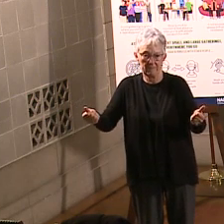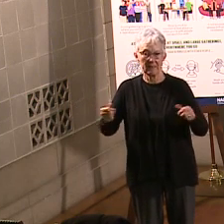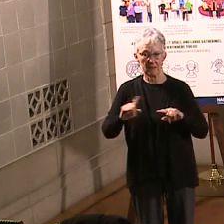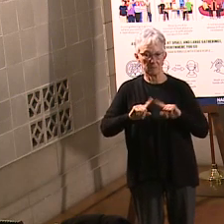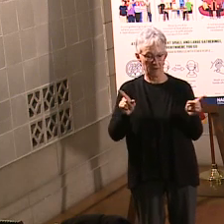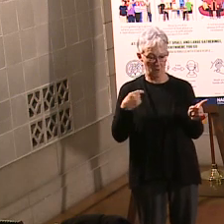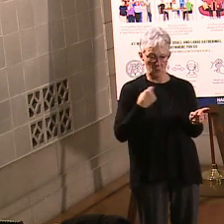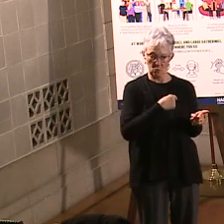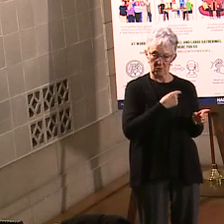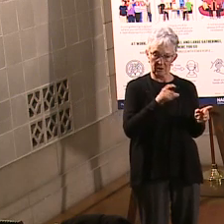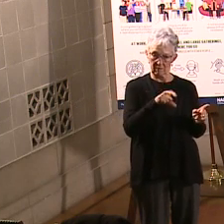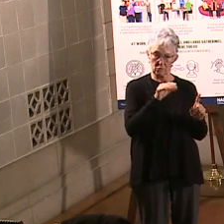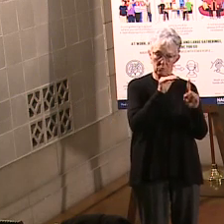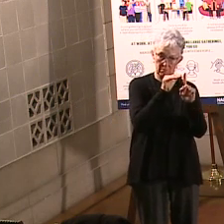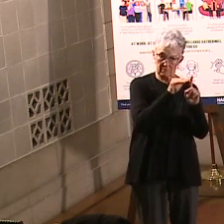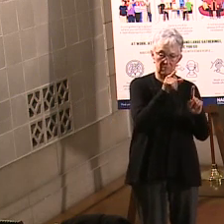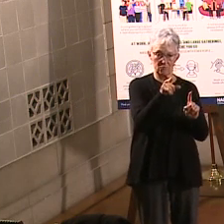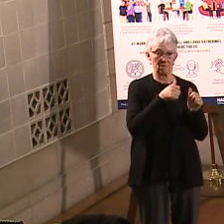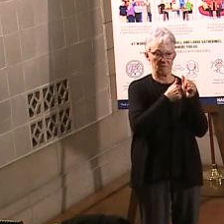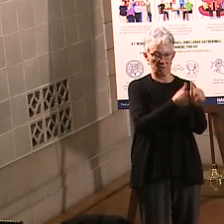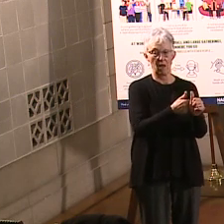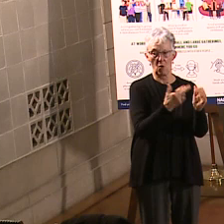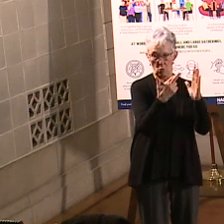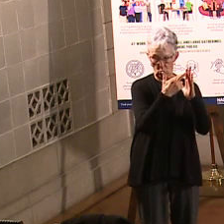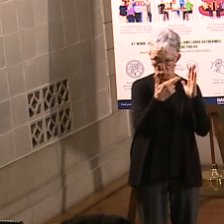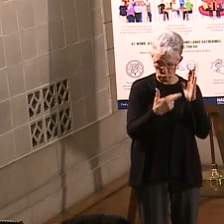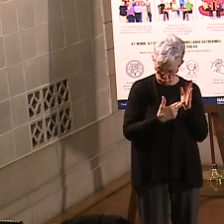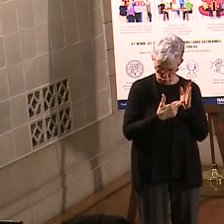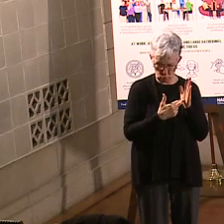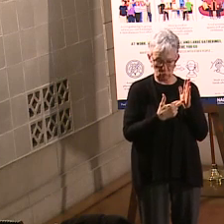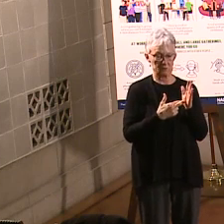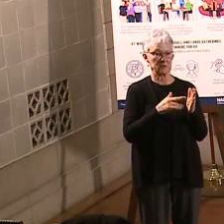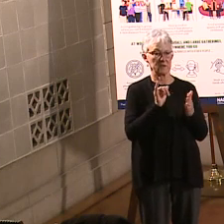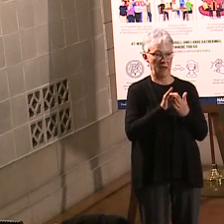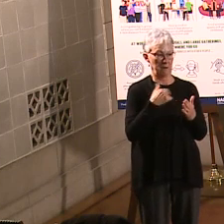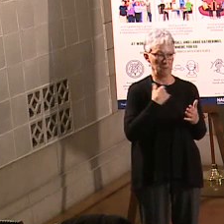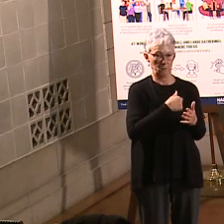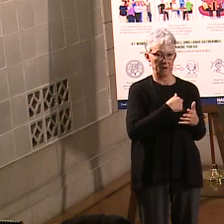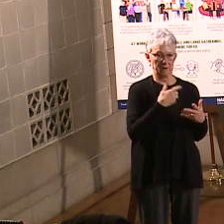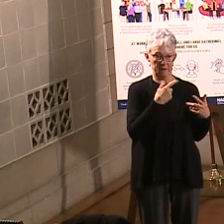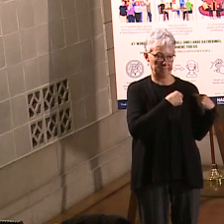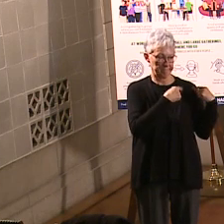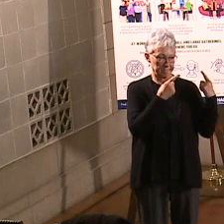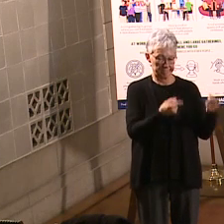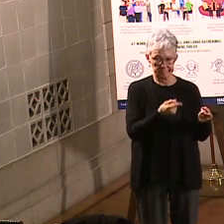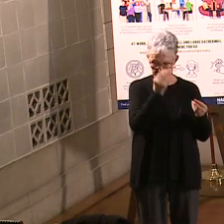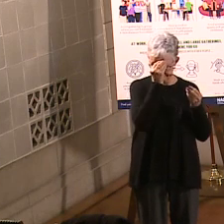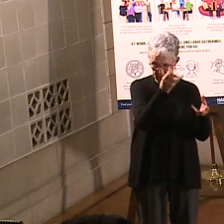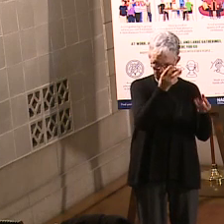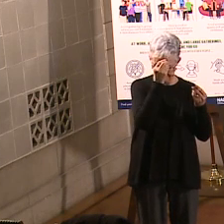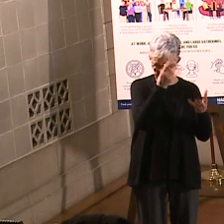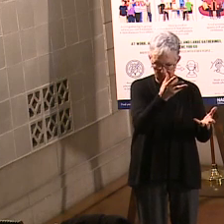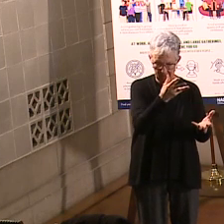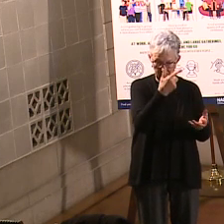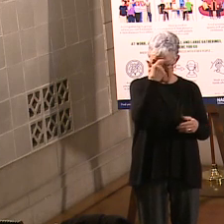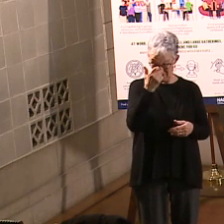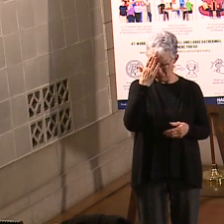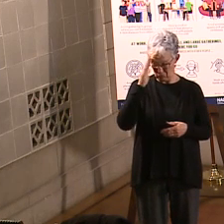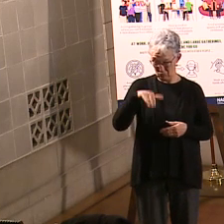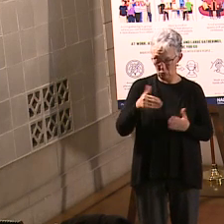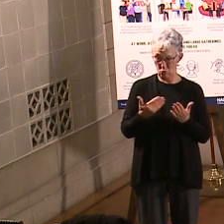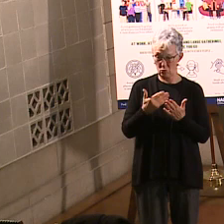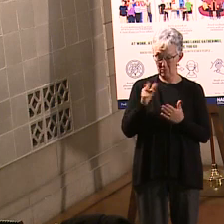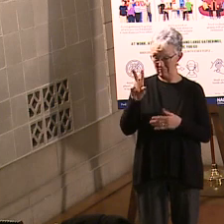slow the spread of the virus. You may have heard that there's new strains of the virus that may be more transmissible, so that's even more reason why we need to